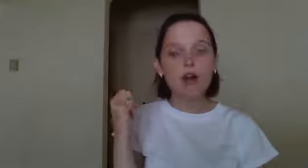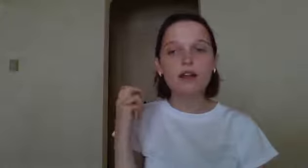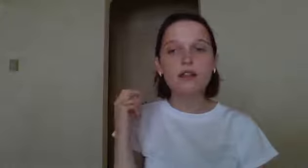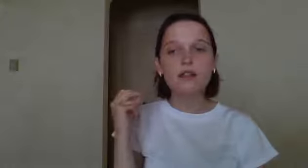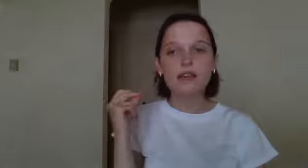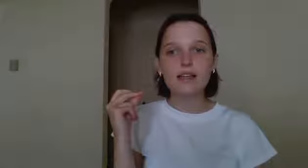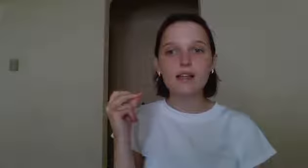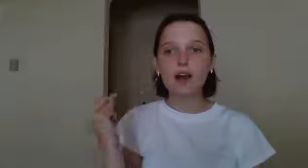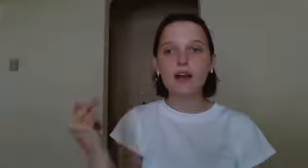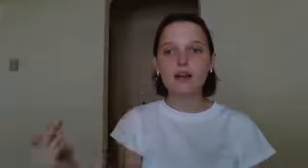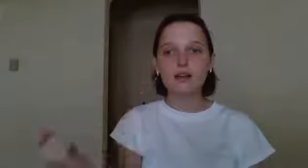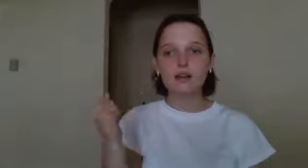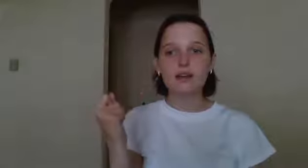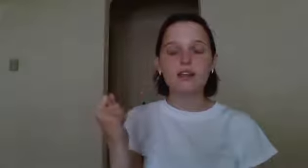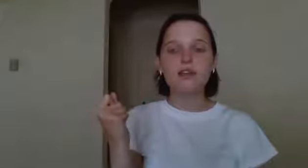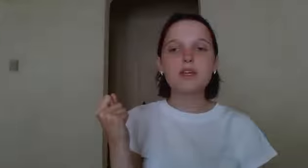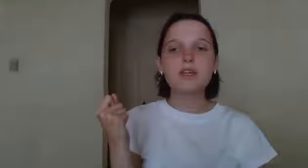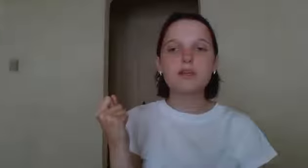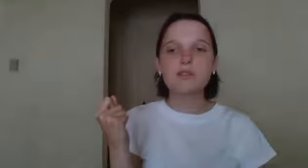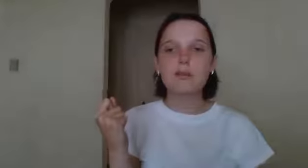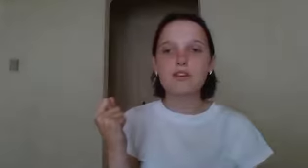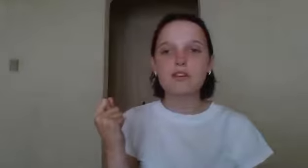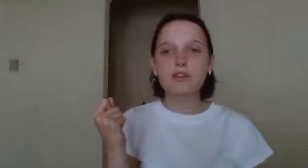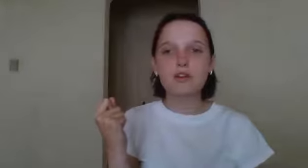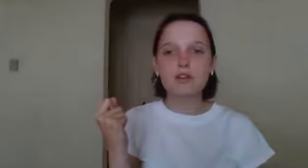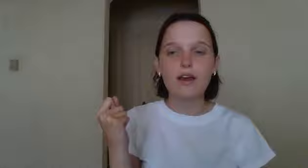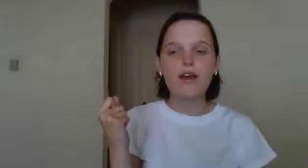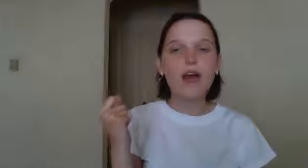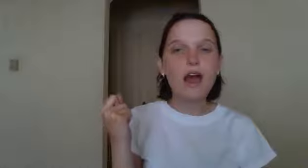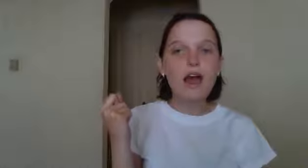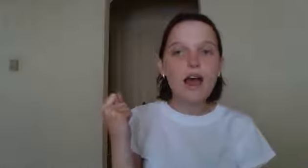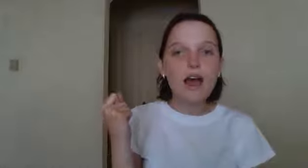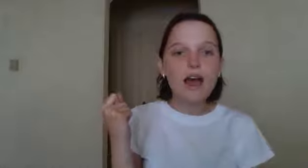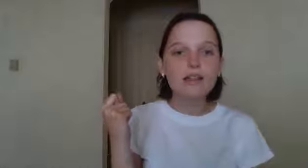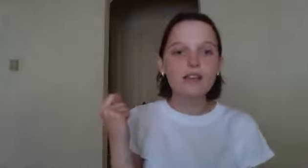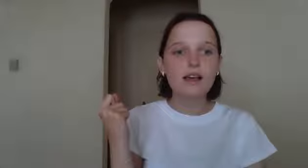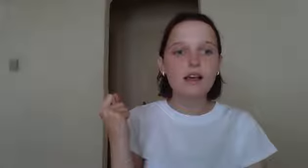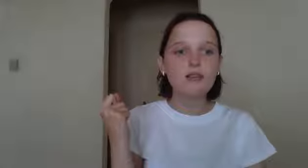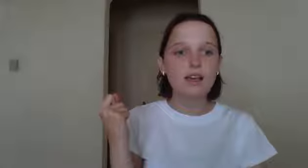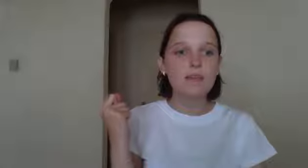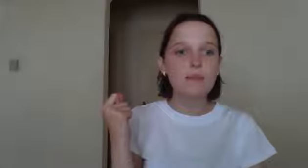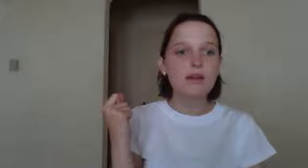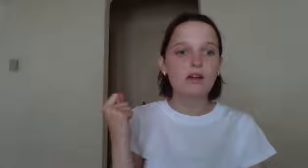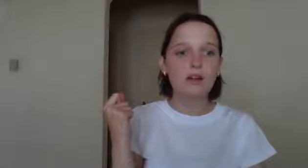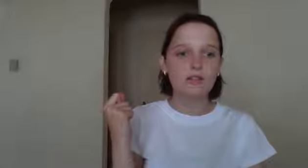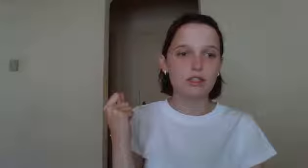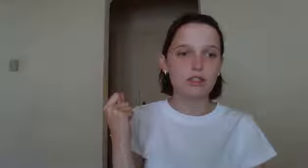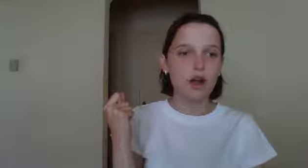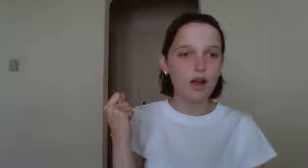lock. Say lock. Give me a thumbs up if you hear that eh sound in the middle of lock.